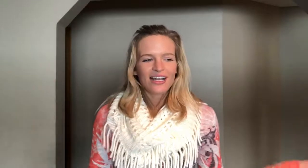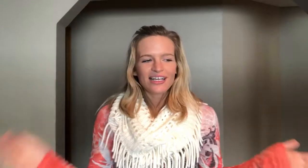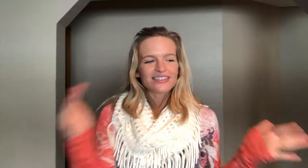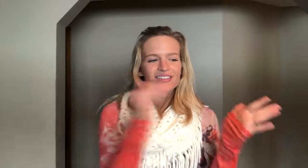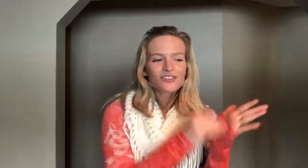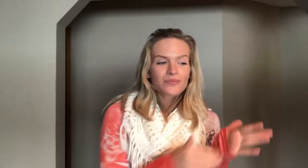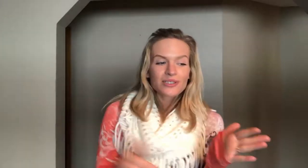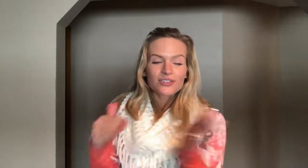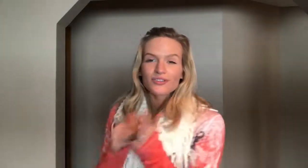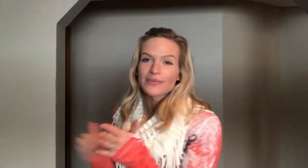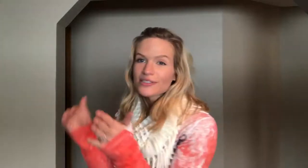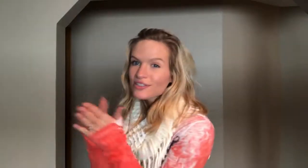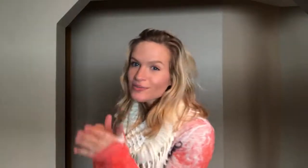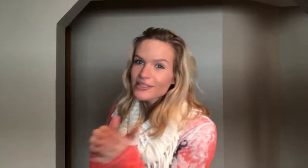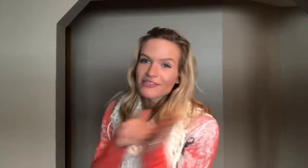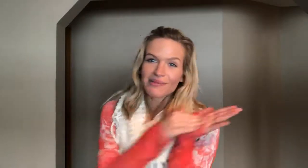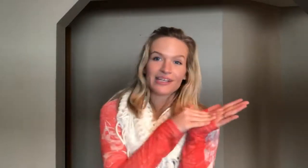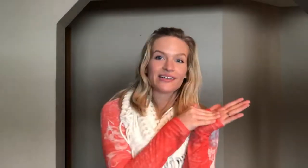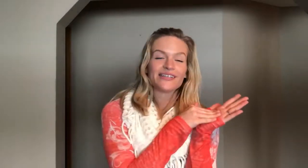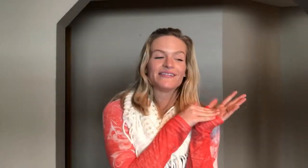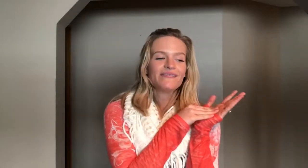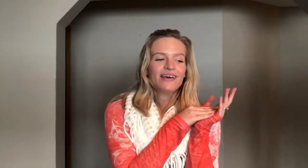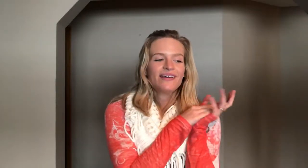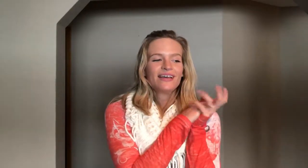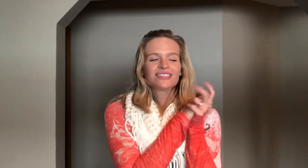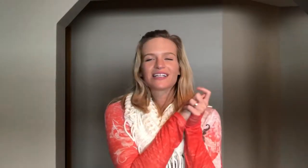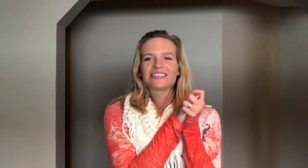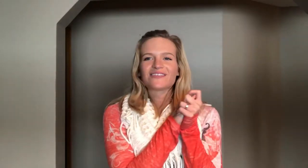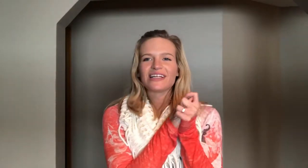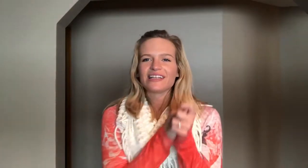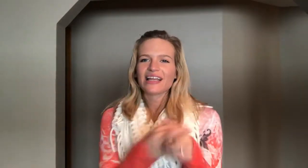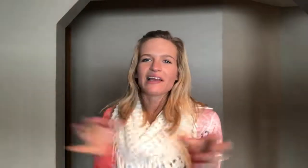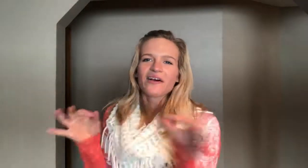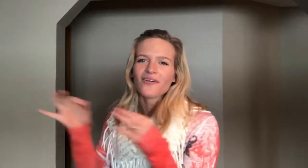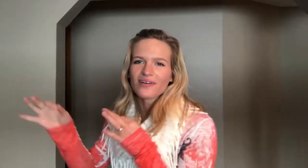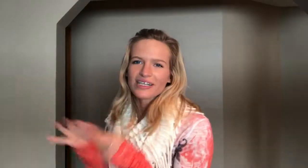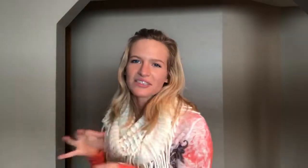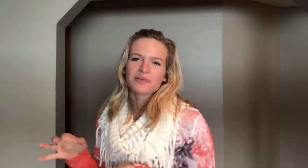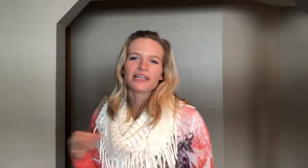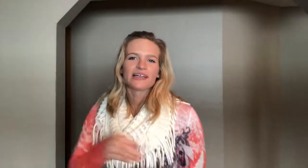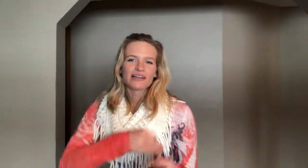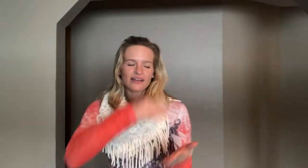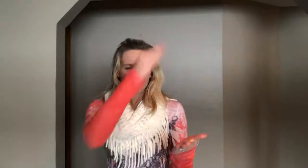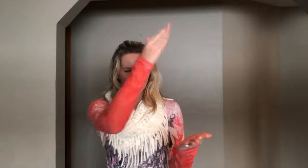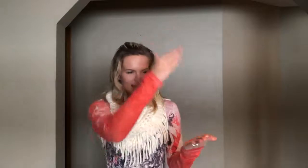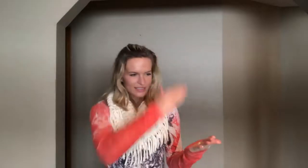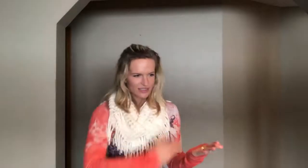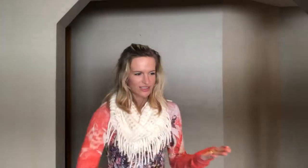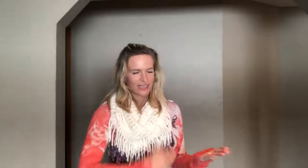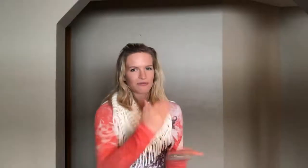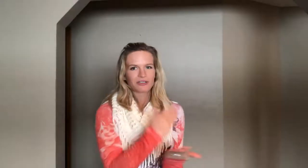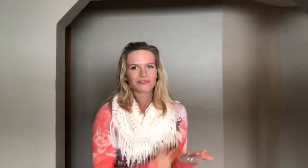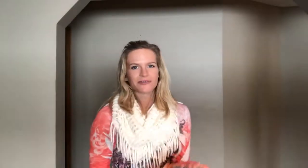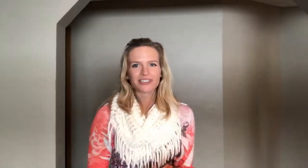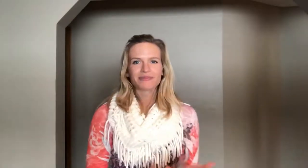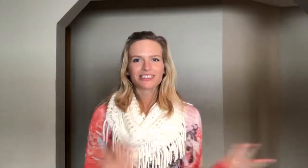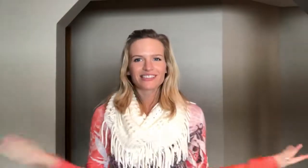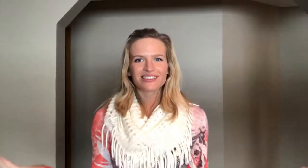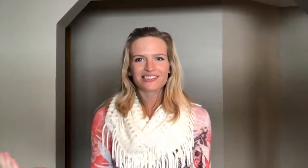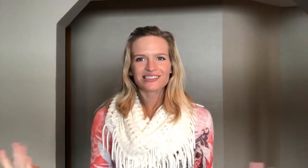It's super super super super repetitive. So that's why I didn't like go explaining each line word for word. Because it literally